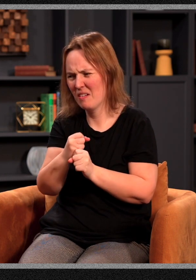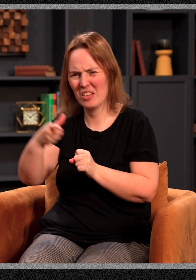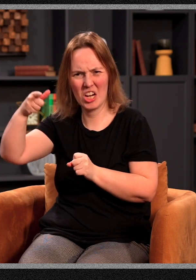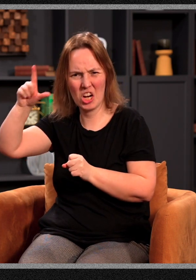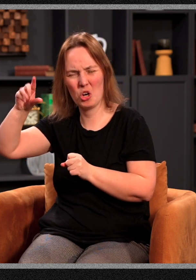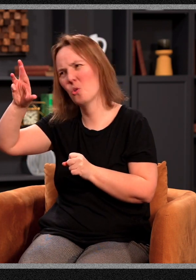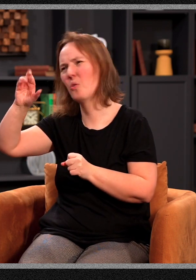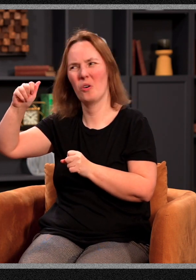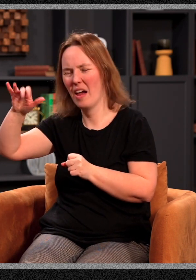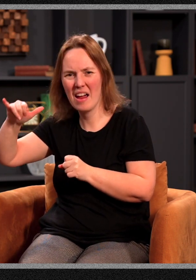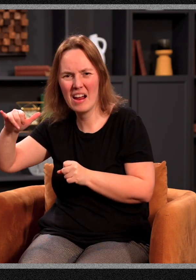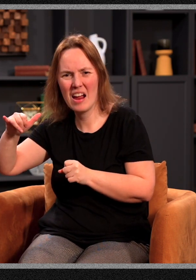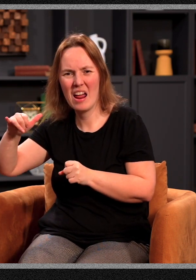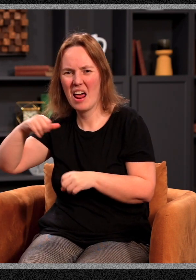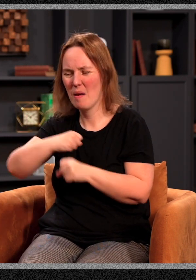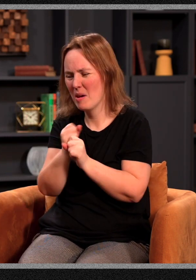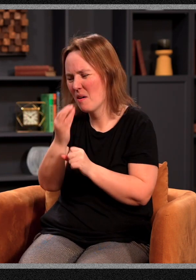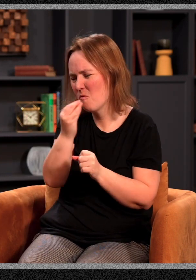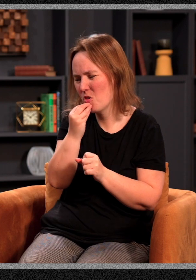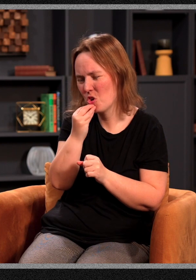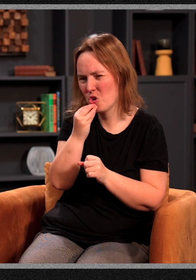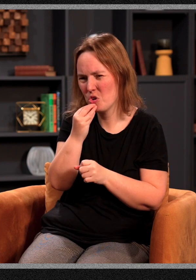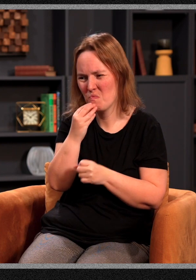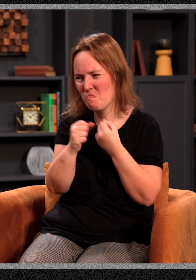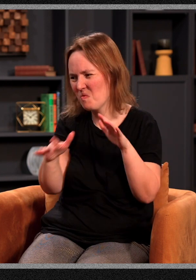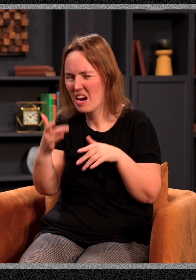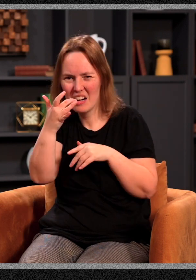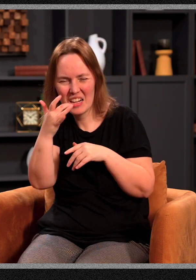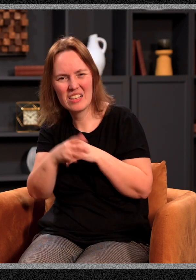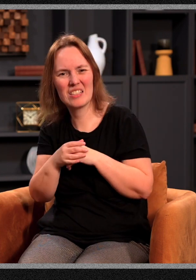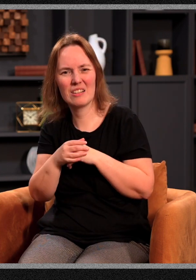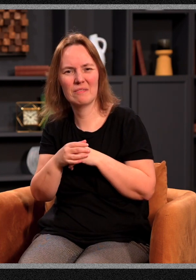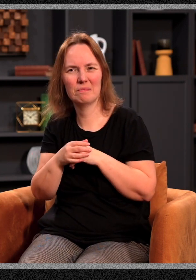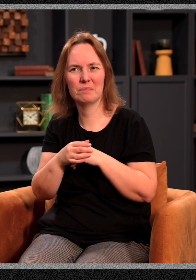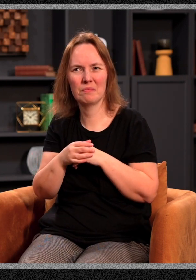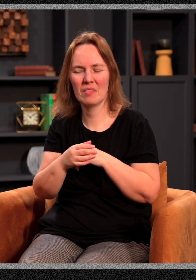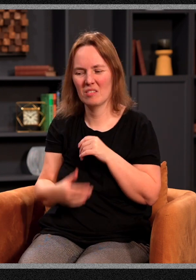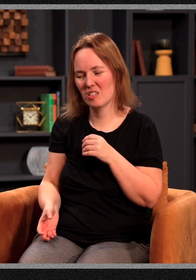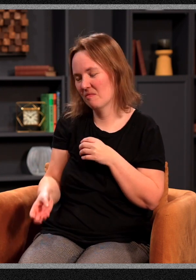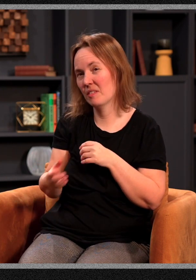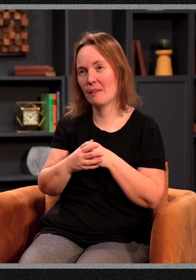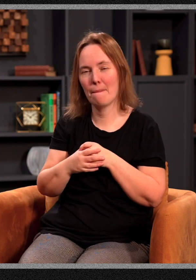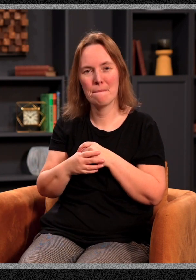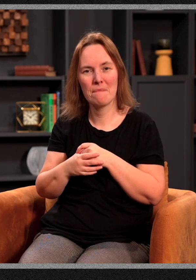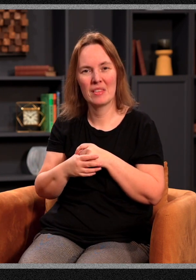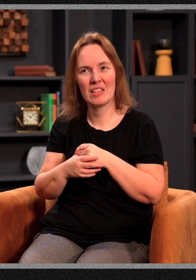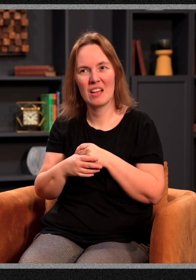God could have created our food and just as a function, we knew we have to put this stuff in our body to keep the body going. But instead, he